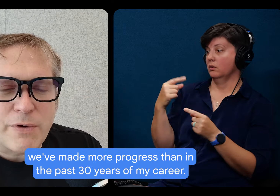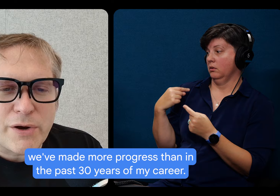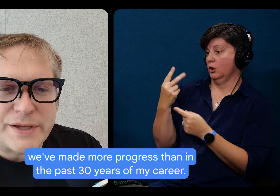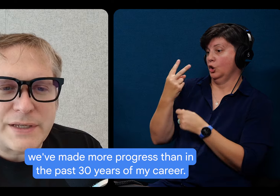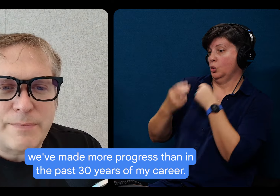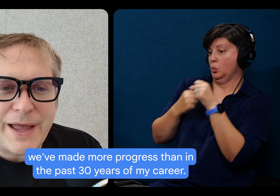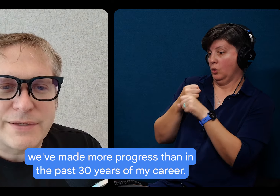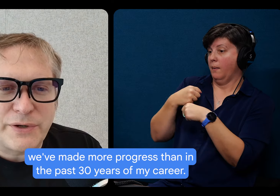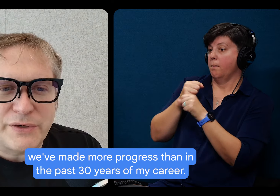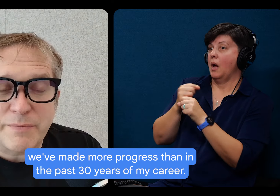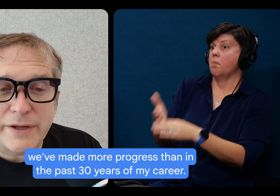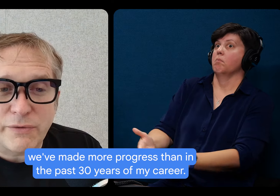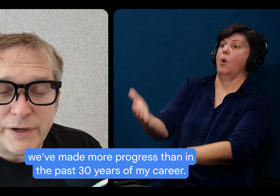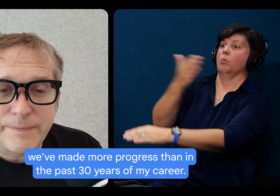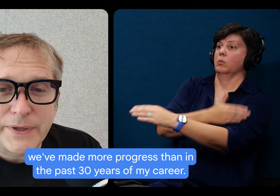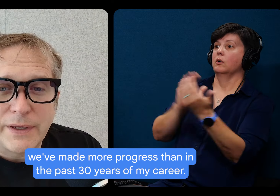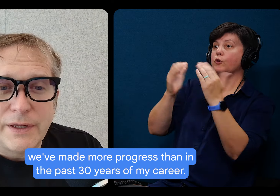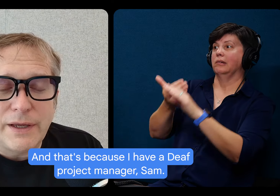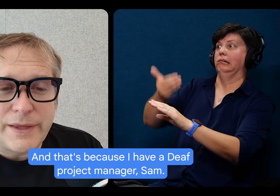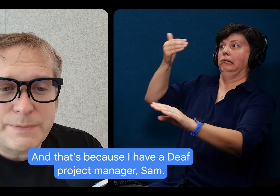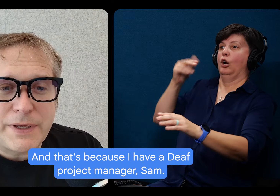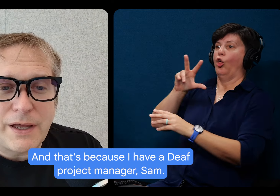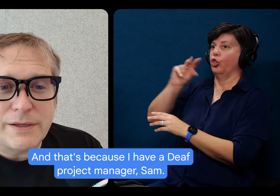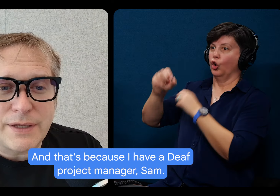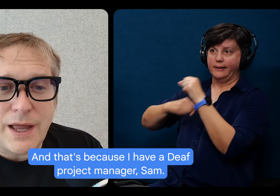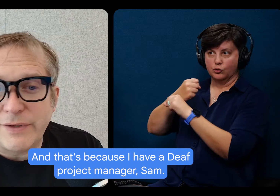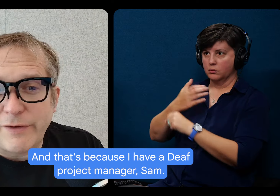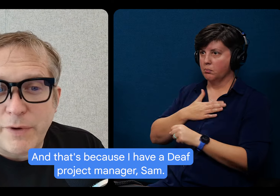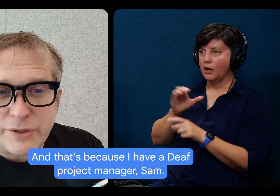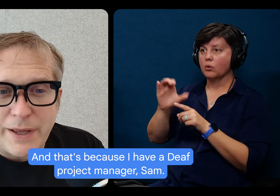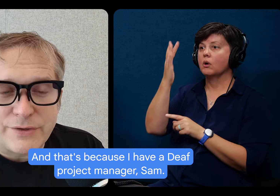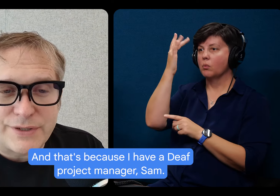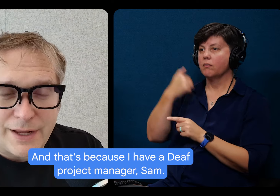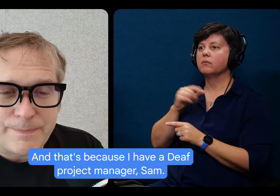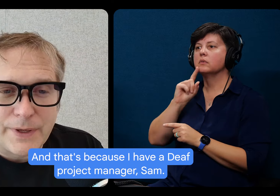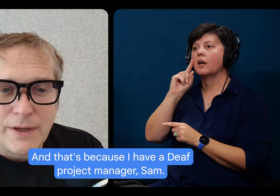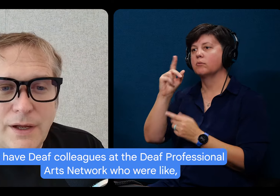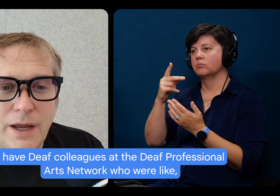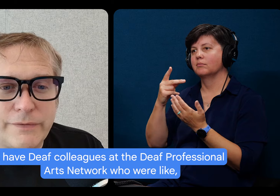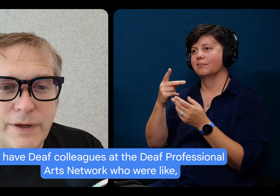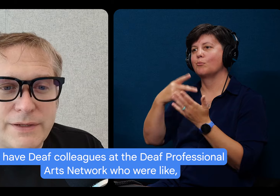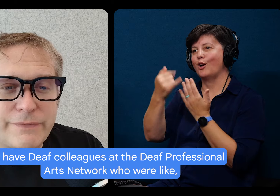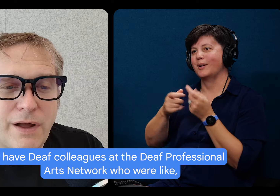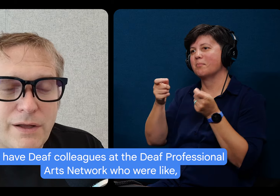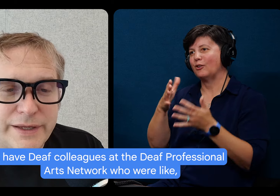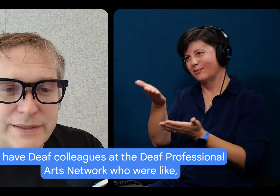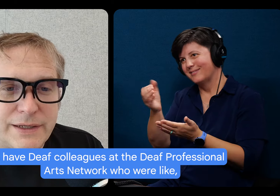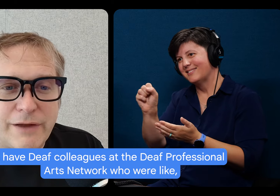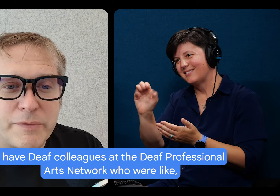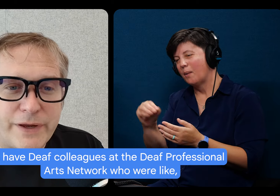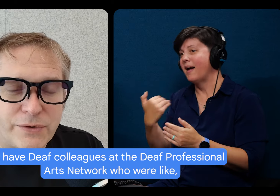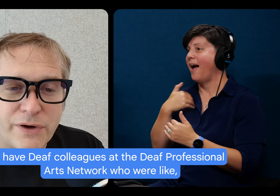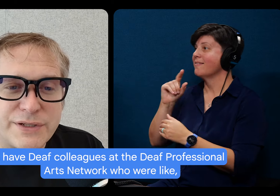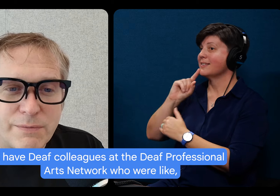made more progress in the past 30 years of my career. And that's because I have a deaf project manager, Sam. Um, I have, uh, deaf colleagues